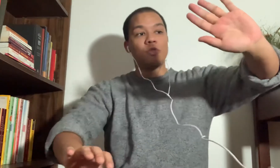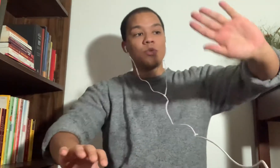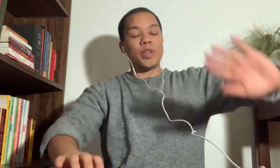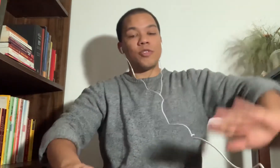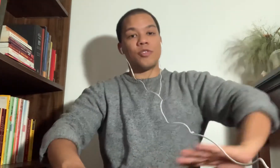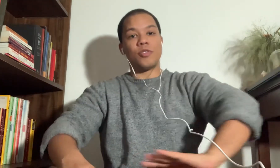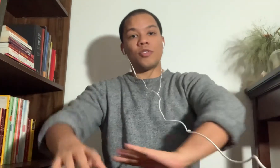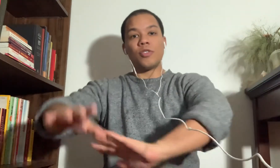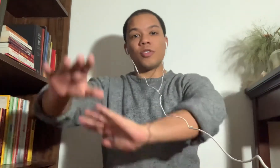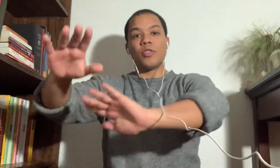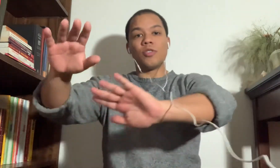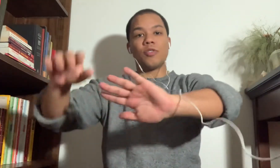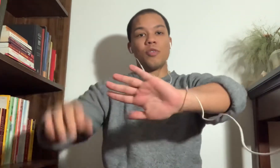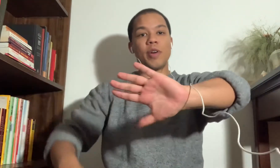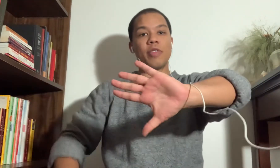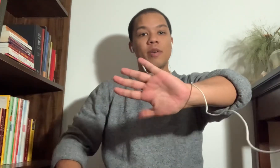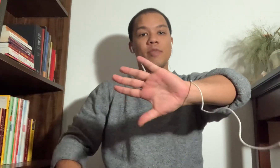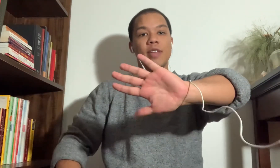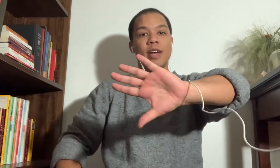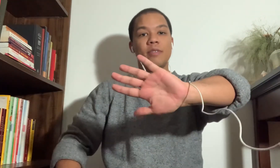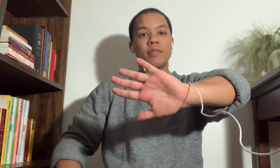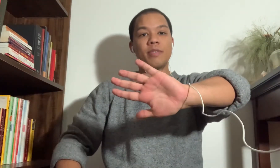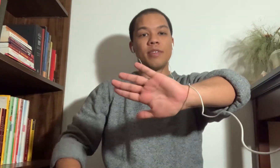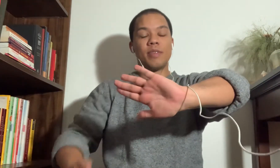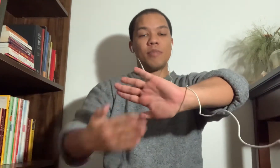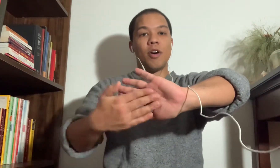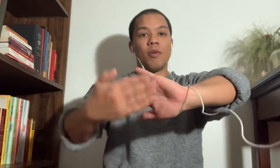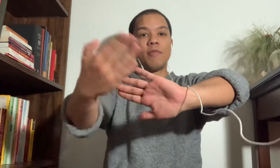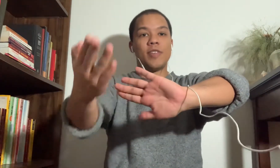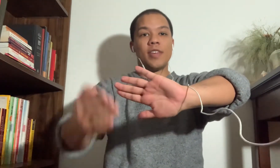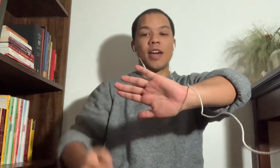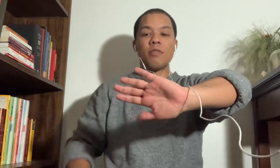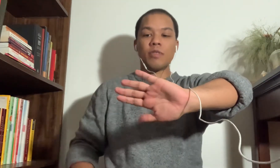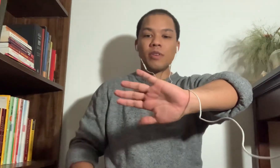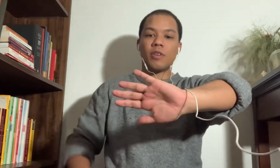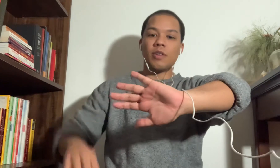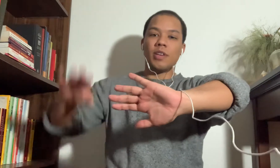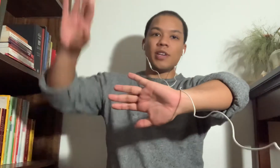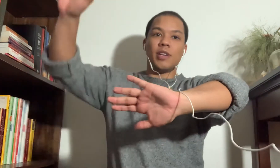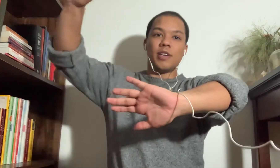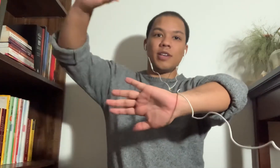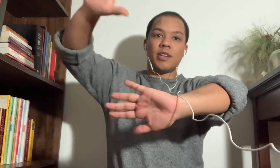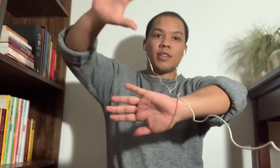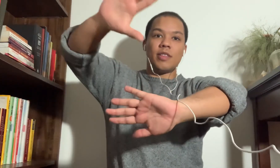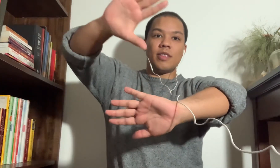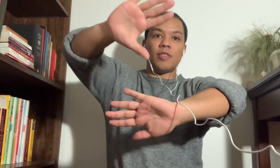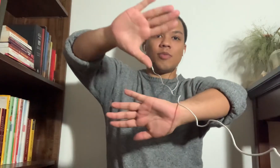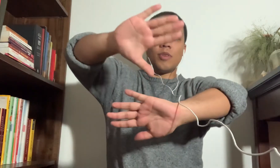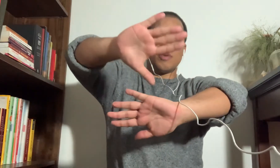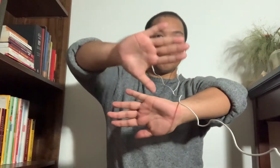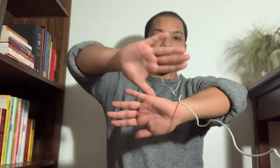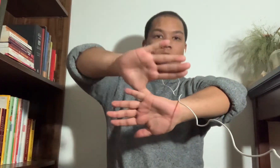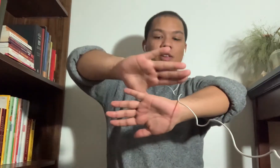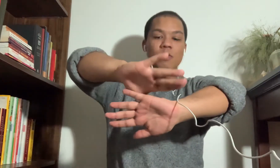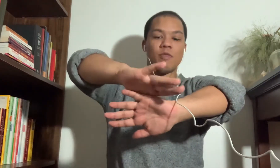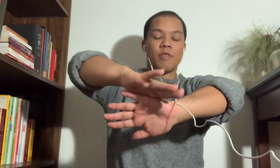switch. So my thumb's down, palm facing out. This one comes right over.